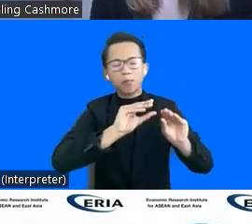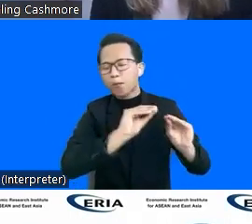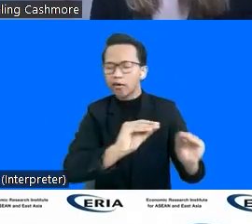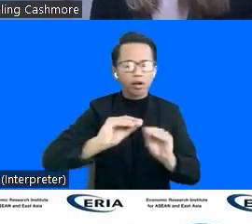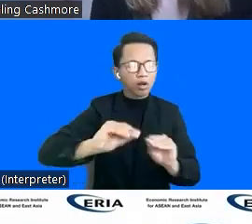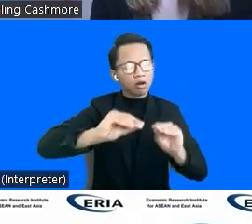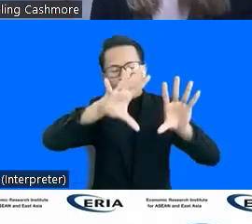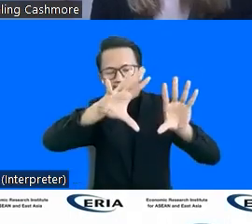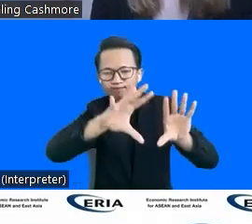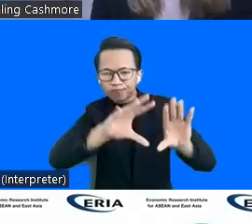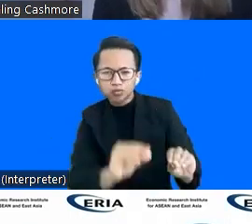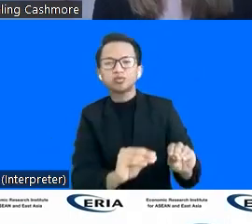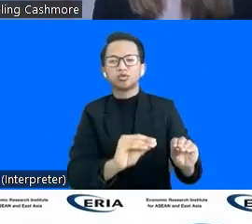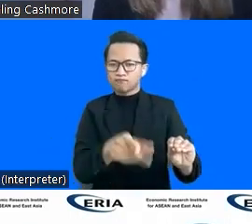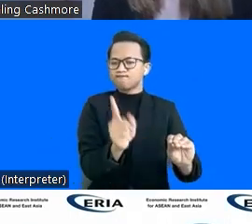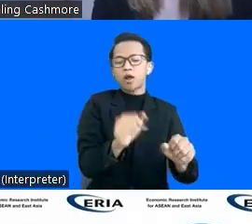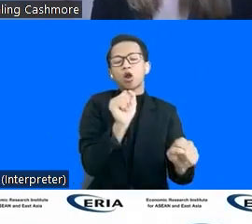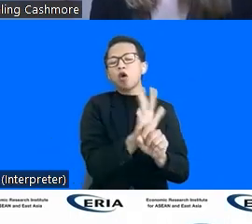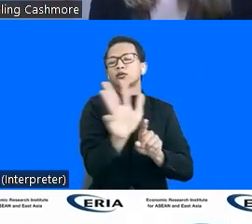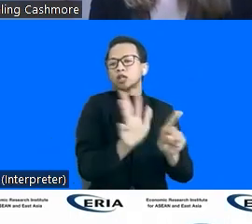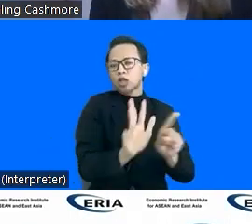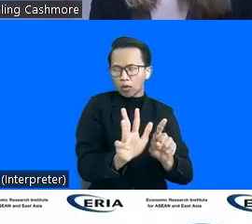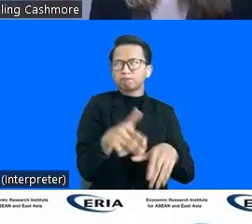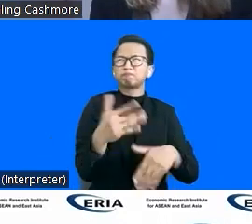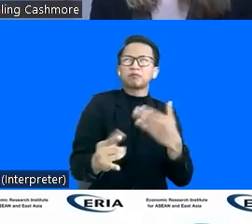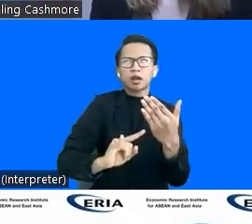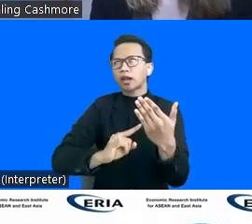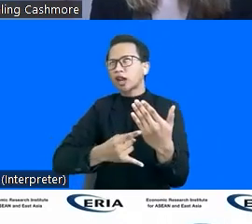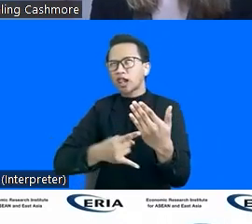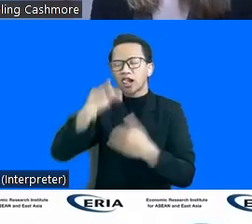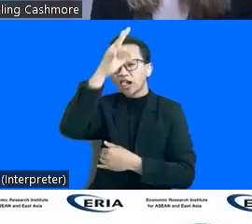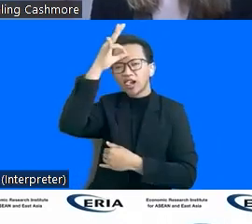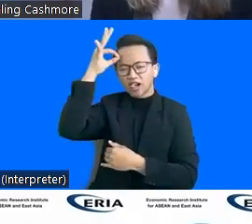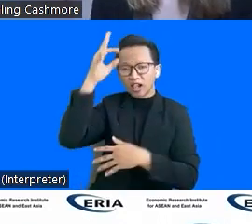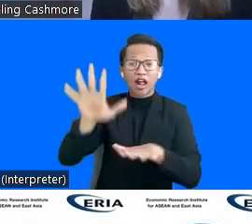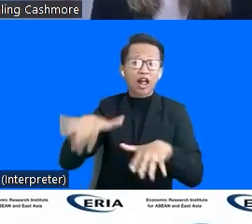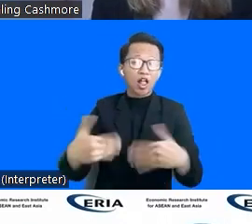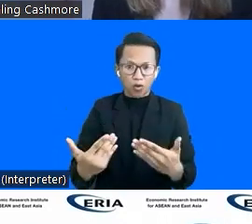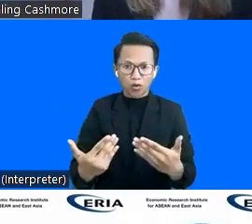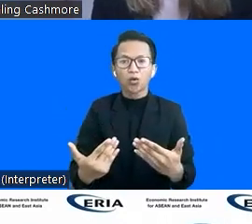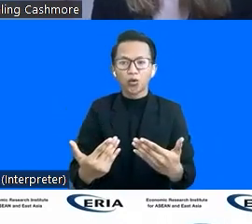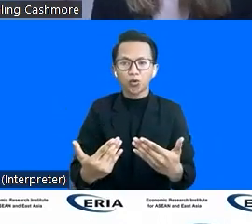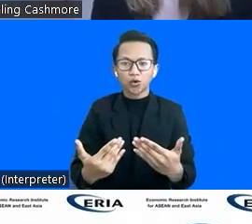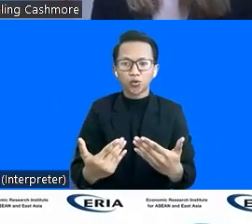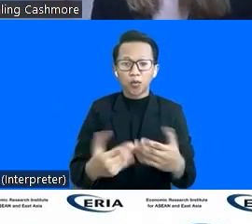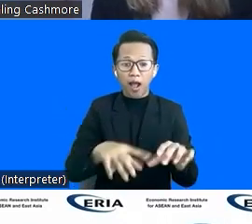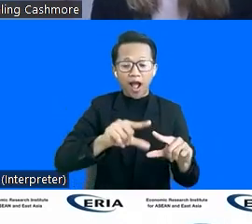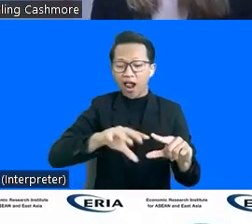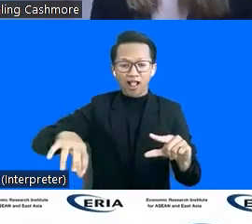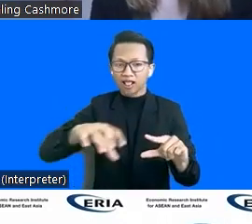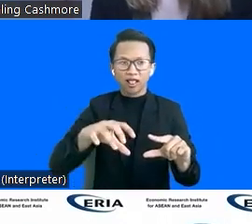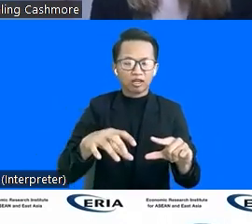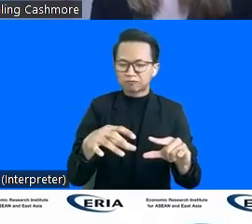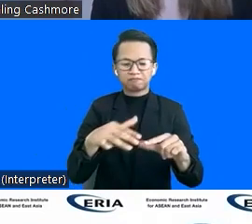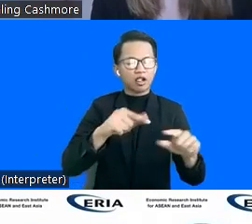remote learning strategies, both high and low tech, with the pre-existing digital divide further highlighting inequalities.